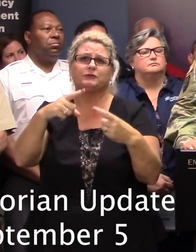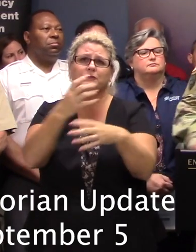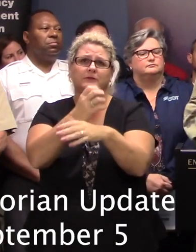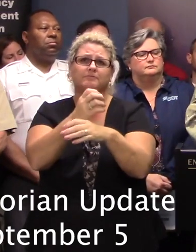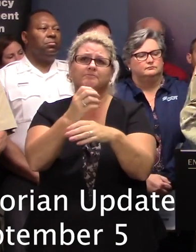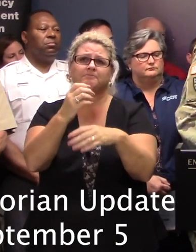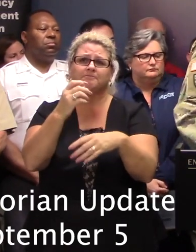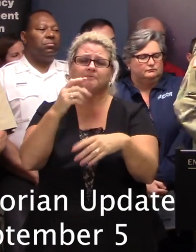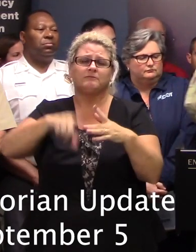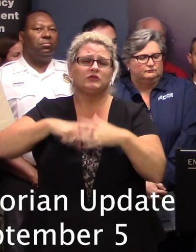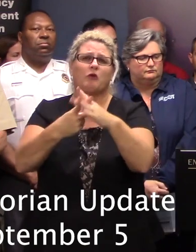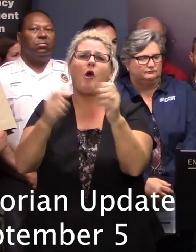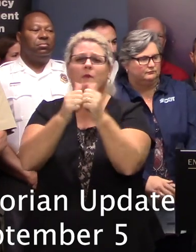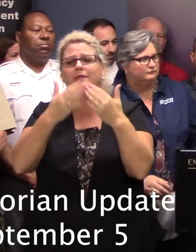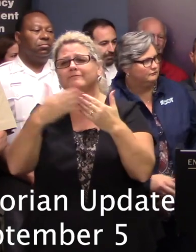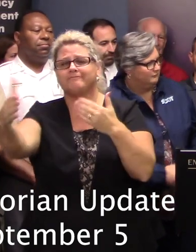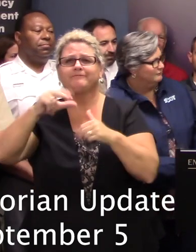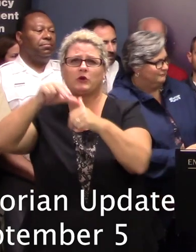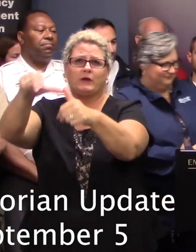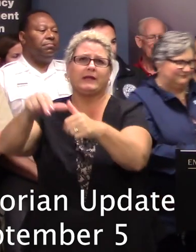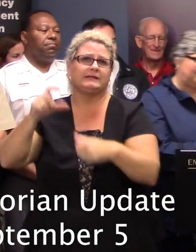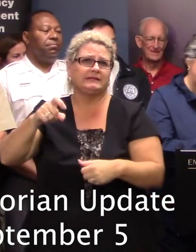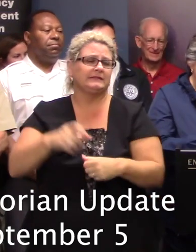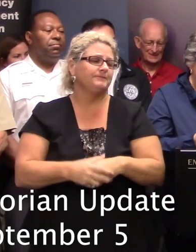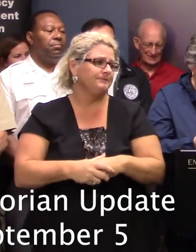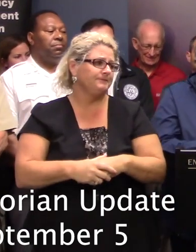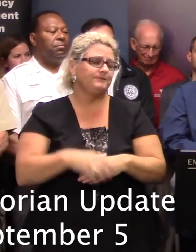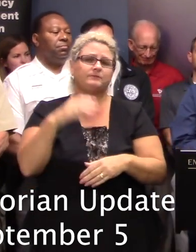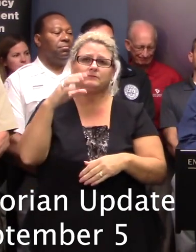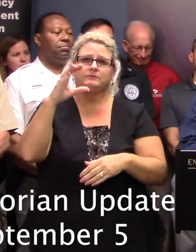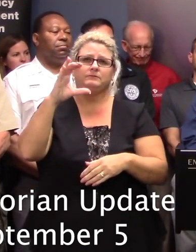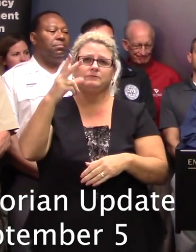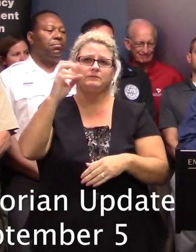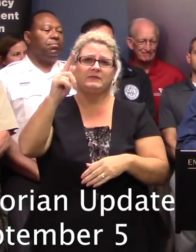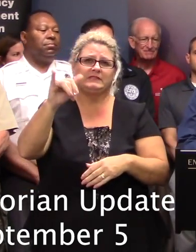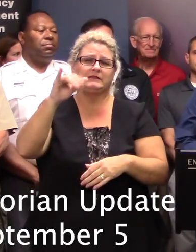Thank you, Governor. Thank you, General. Secretary of Transportation, Crispy Hall. Thank you, Governor.